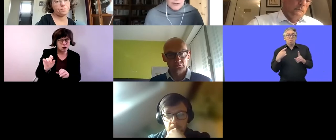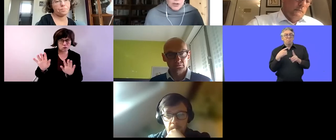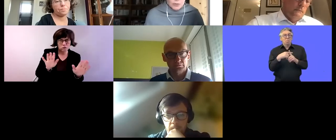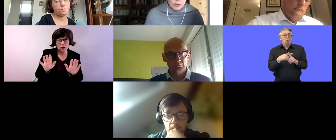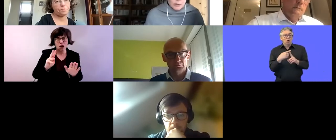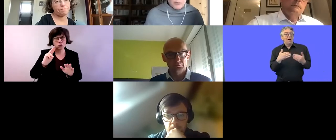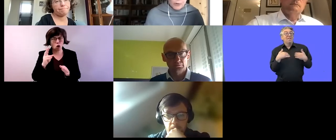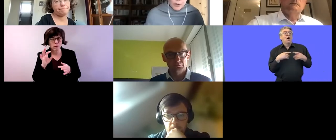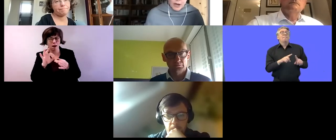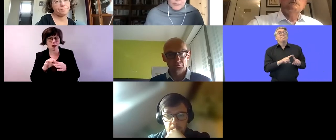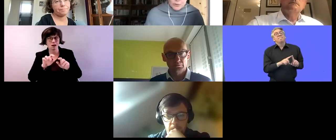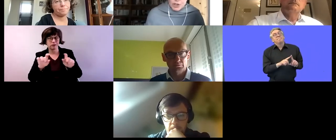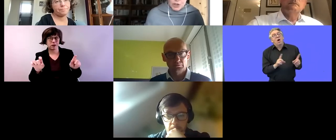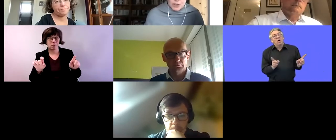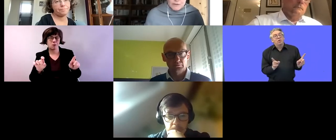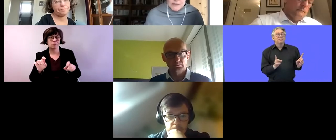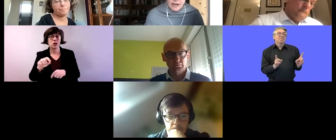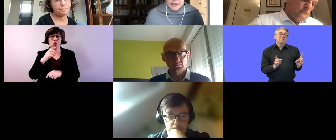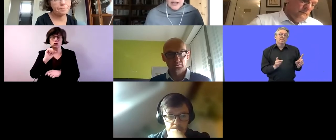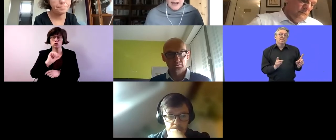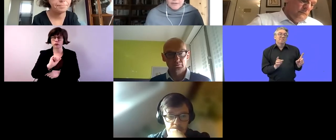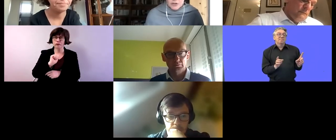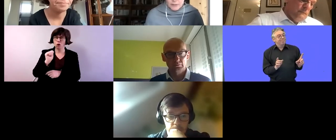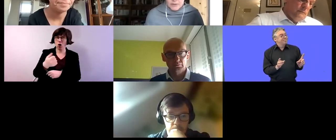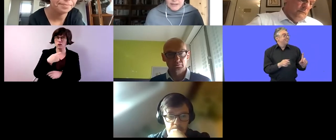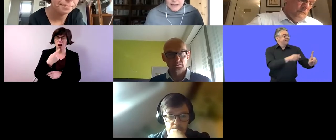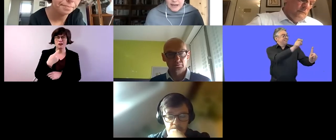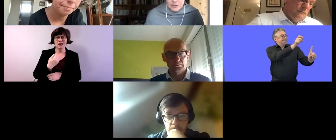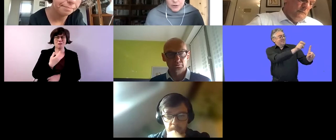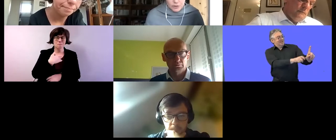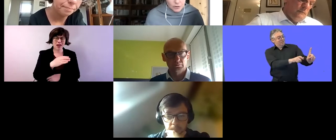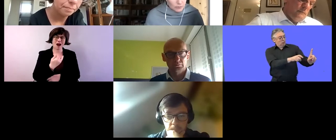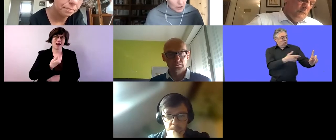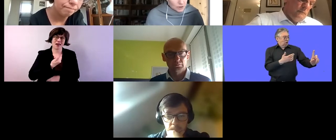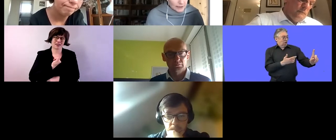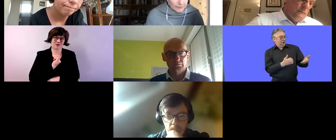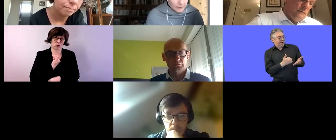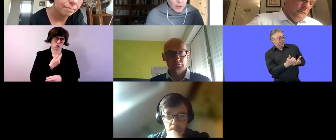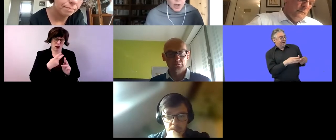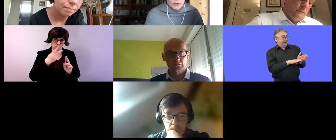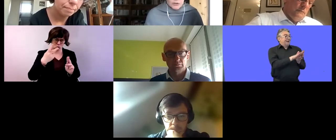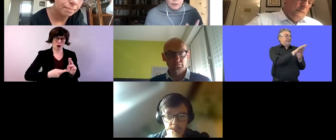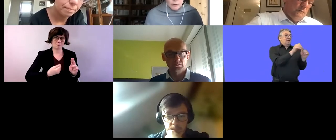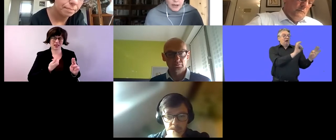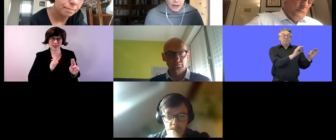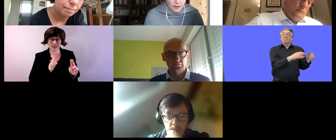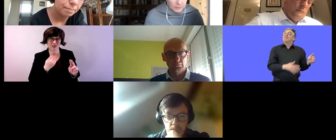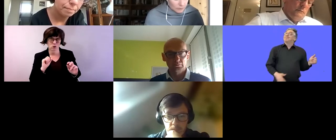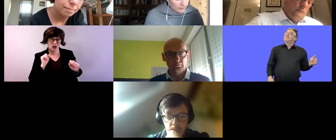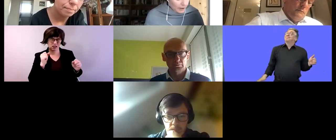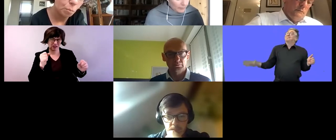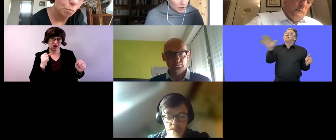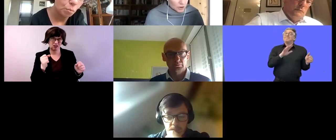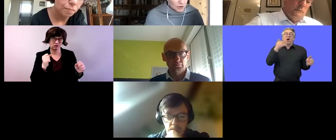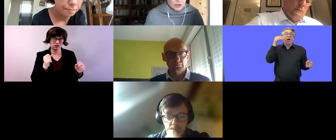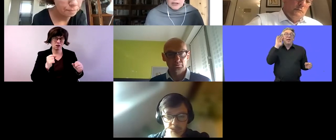individual programs or initiatives and they haven't yet been scaled to to national level so uh mr